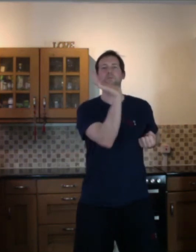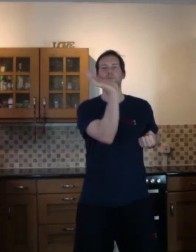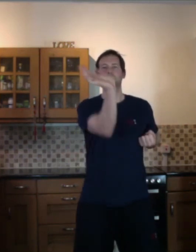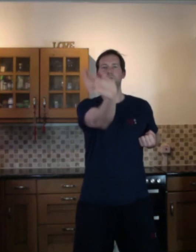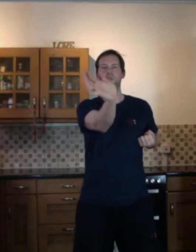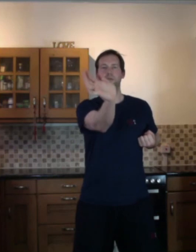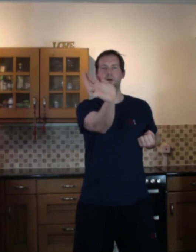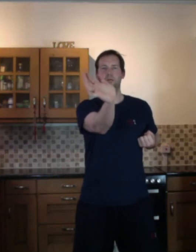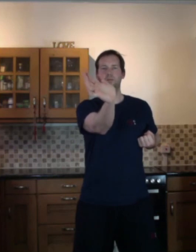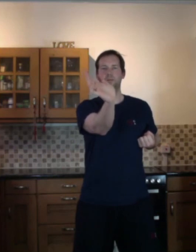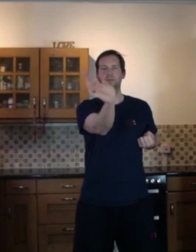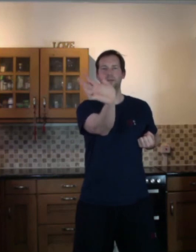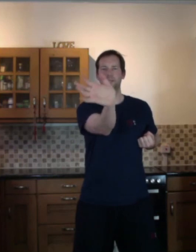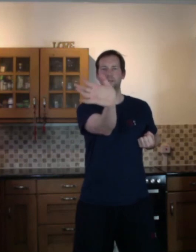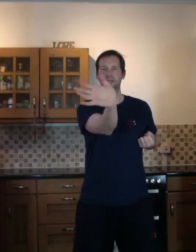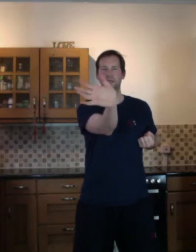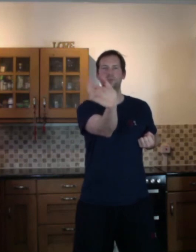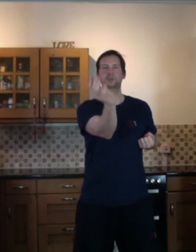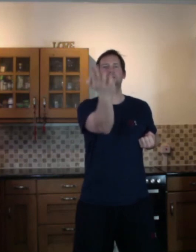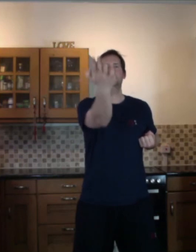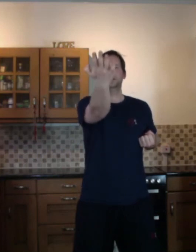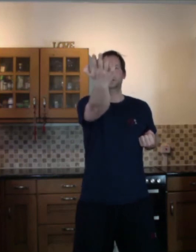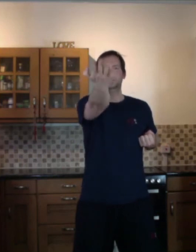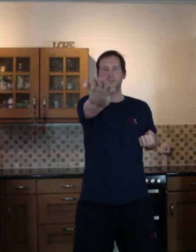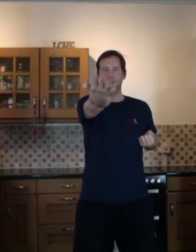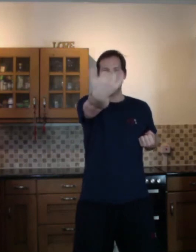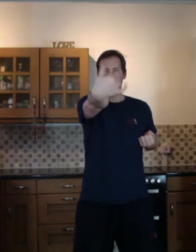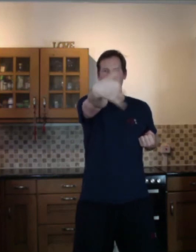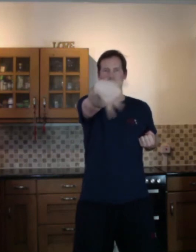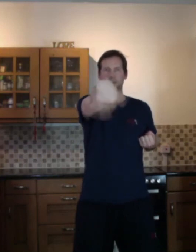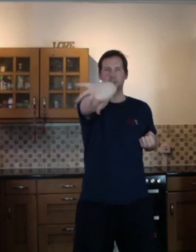Side palm. Fingertips out. Locking out. Stretching.